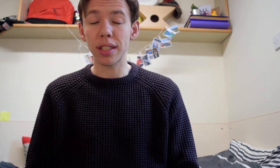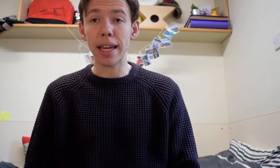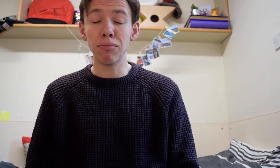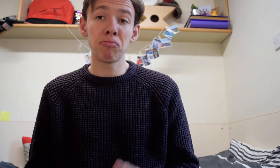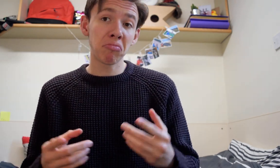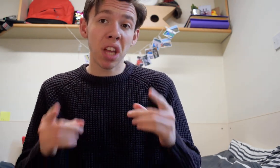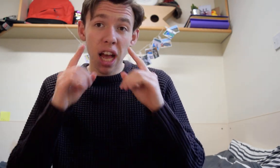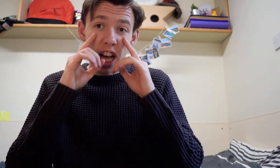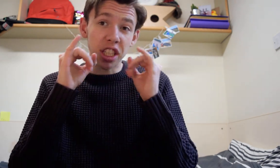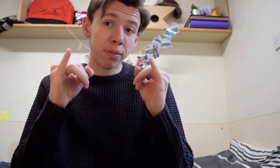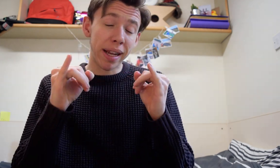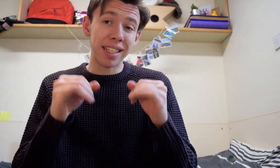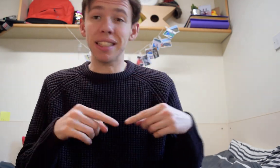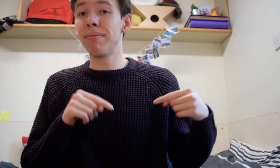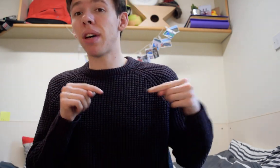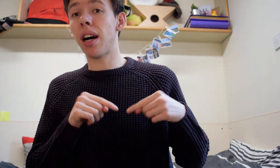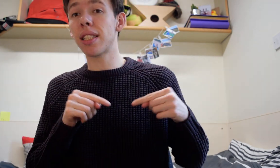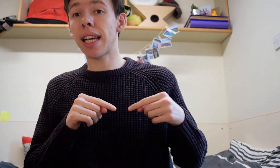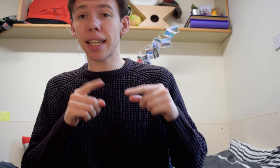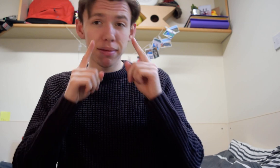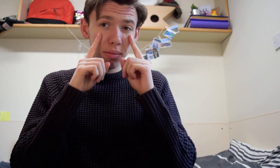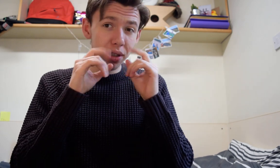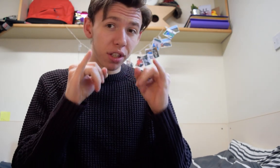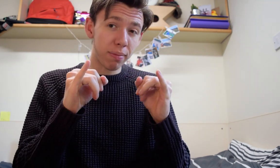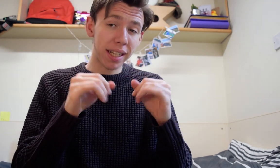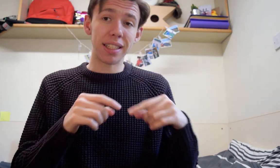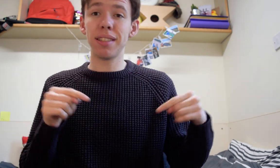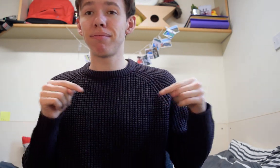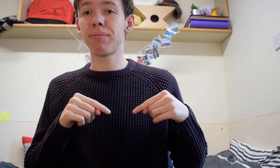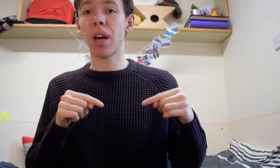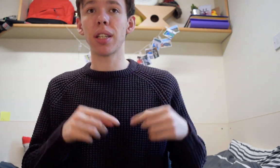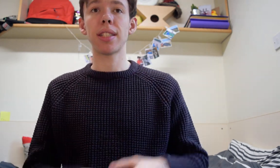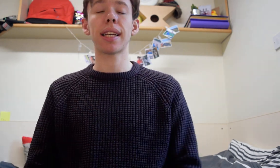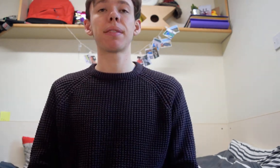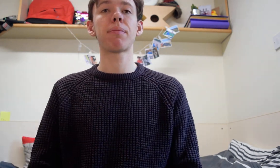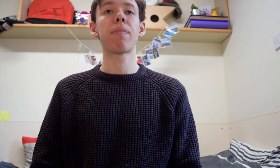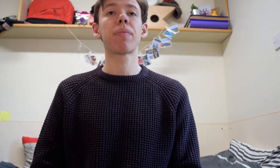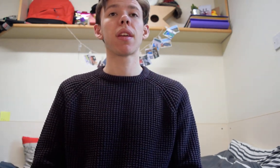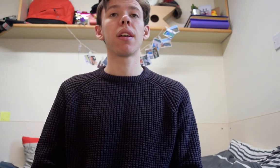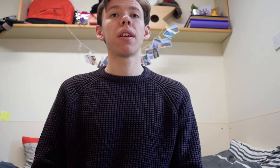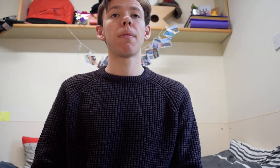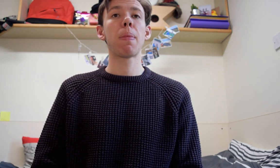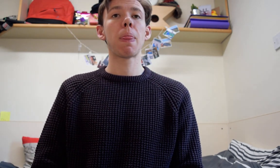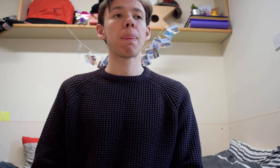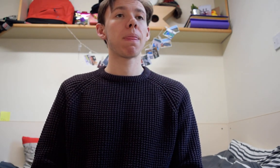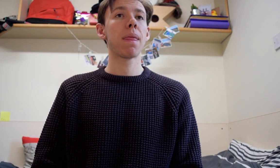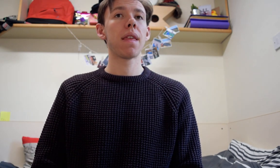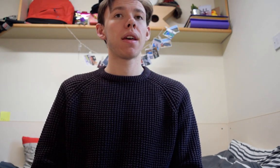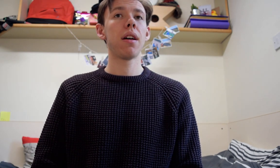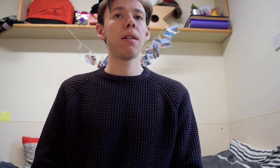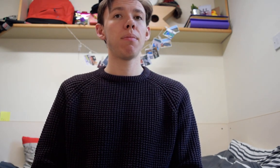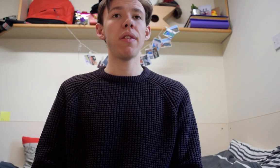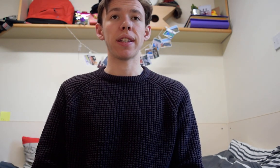say a suspected heart attack suspected heart attack perfect